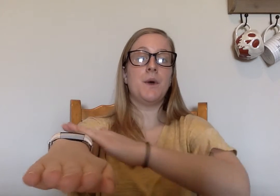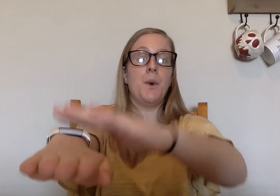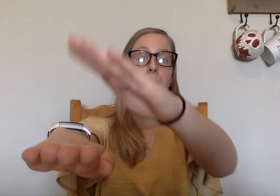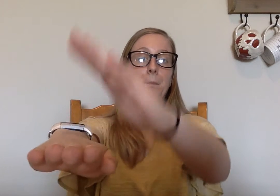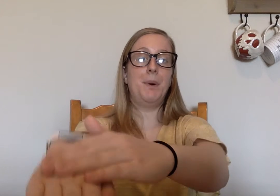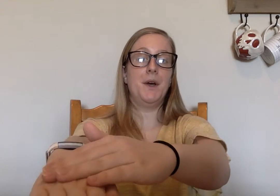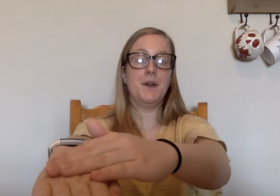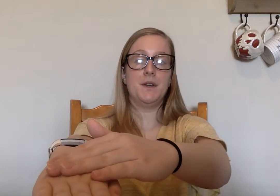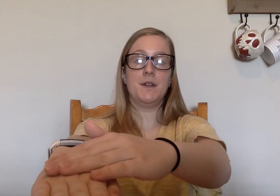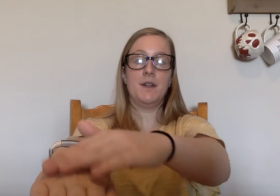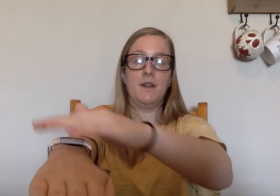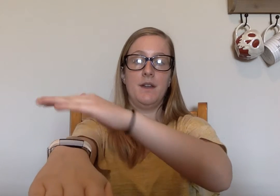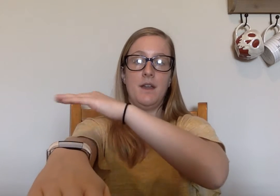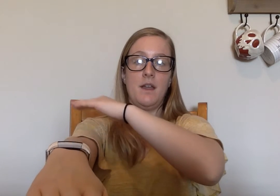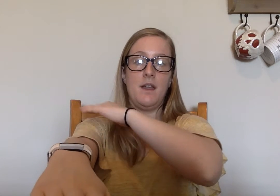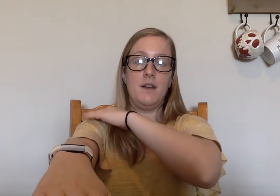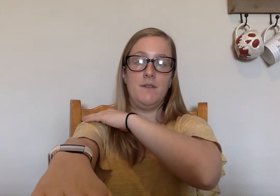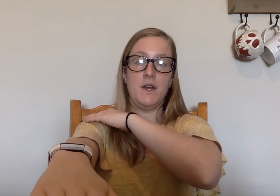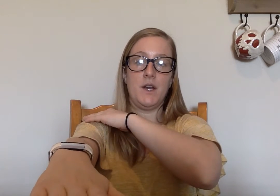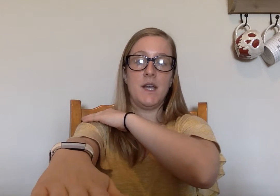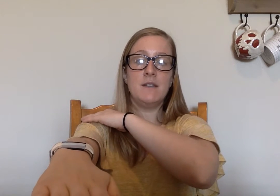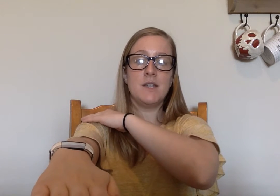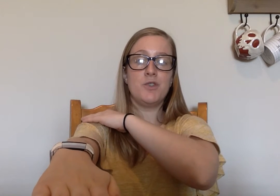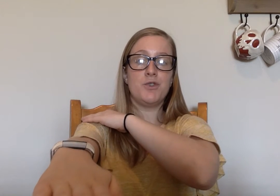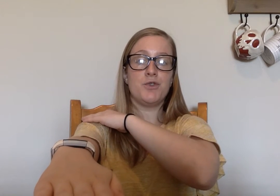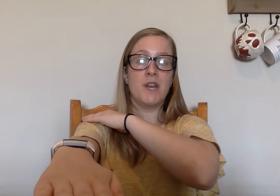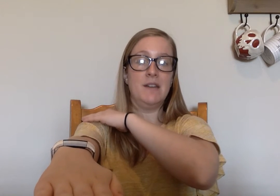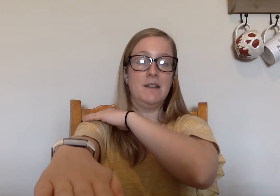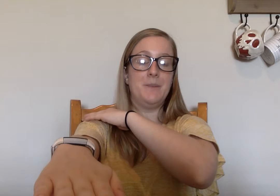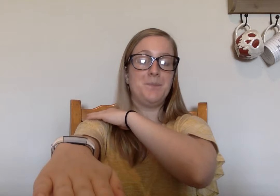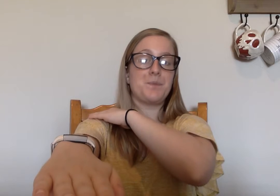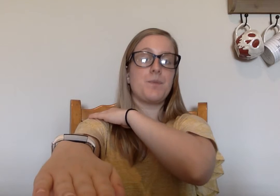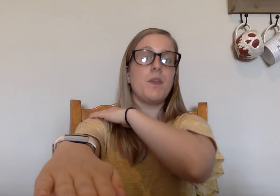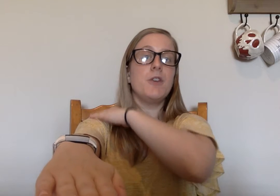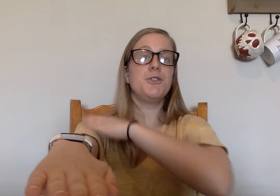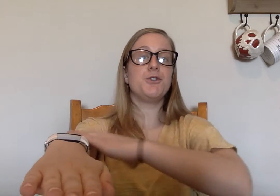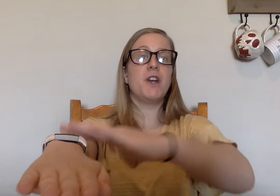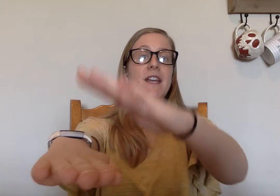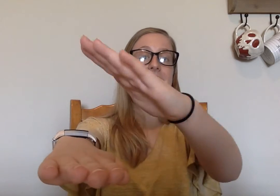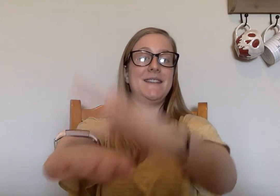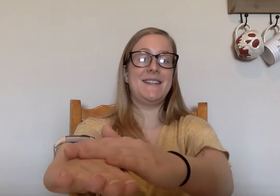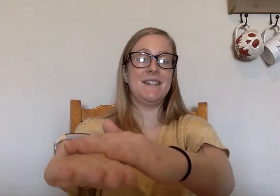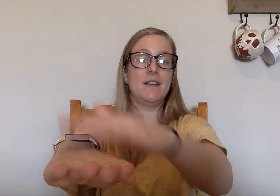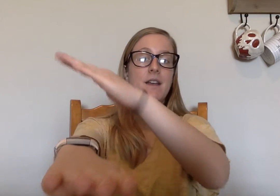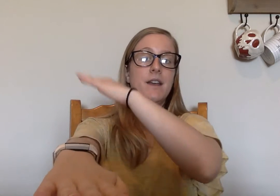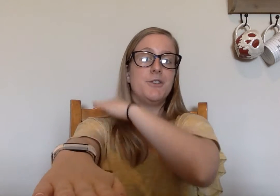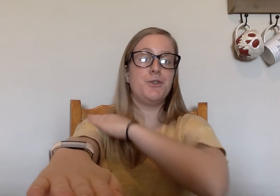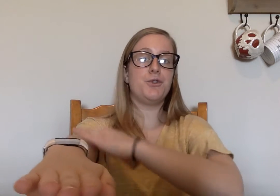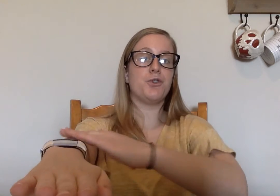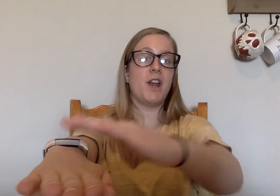Soap. Very nice. Straight. Straight. Straight.